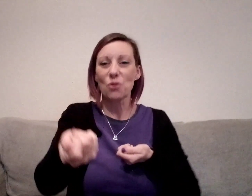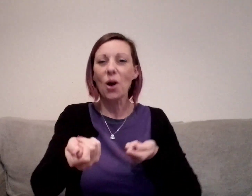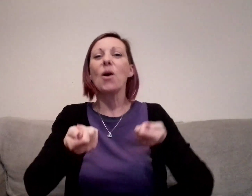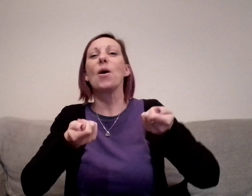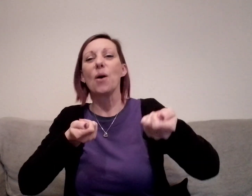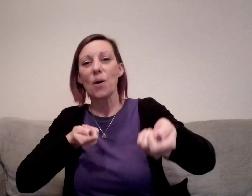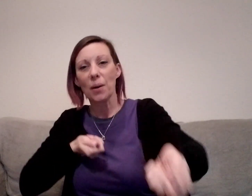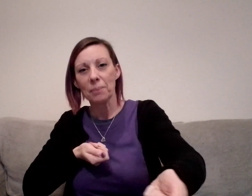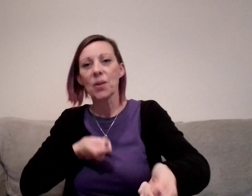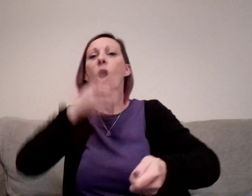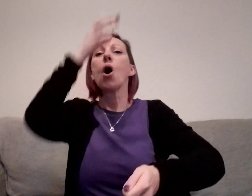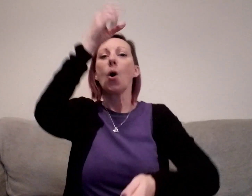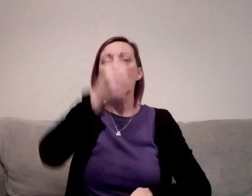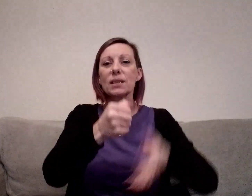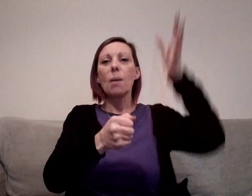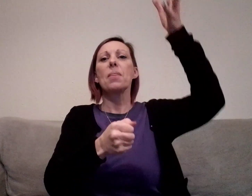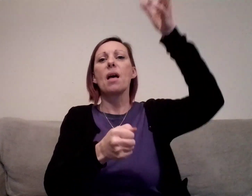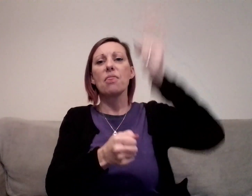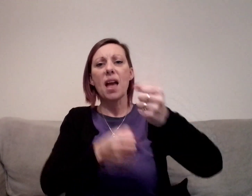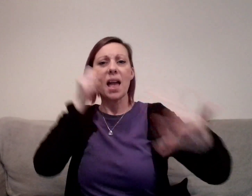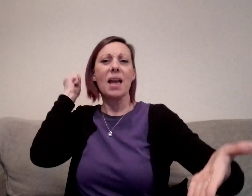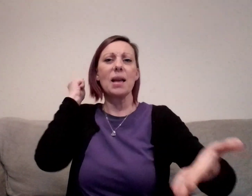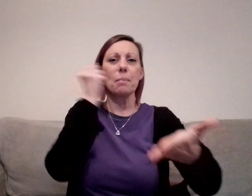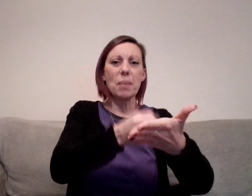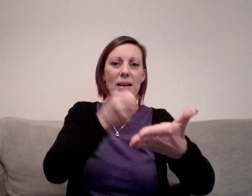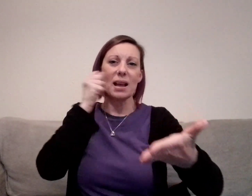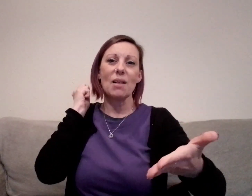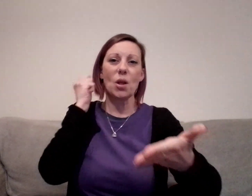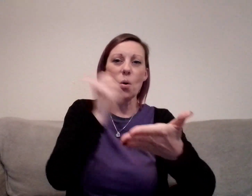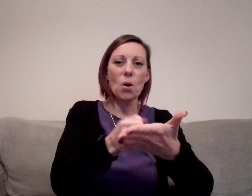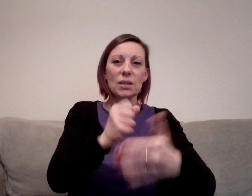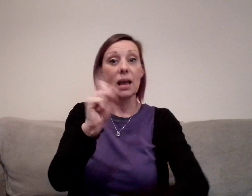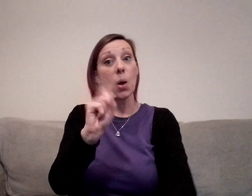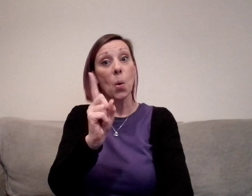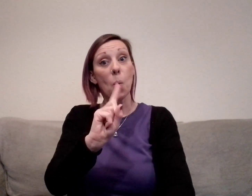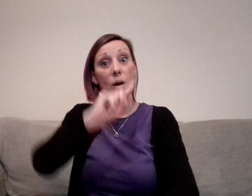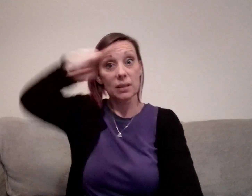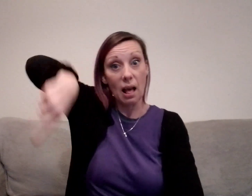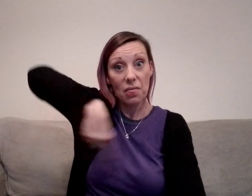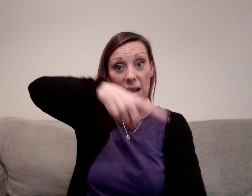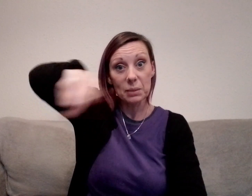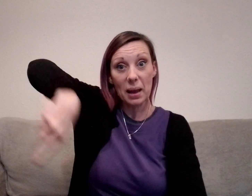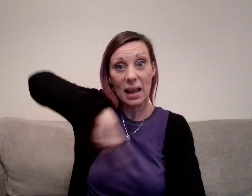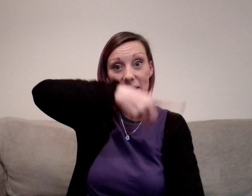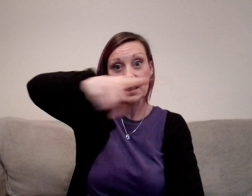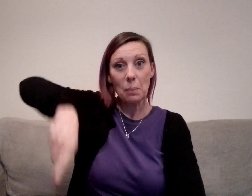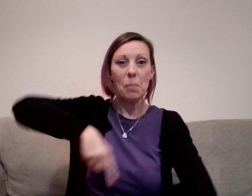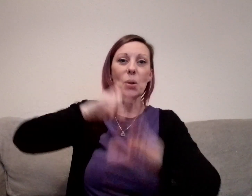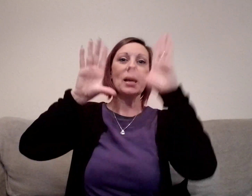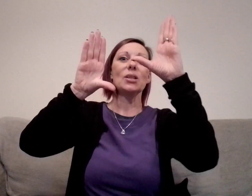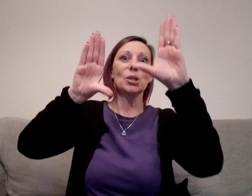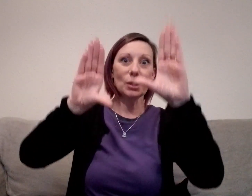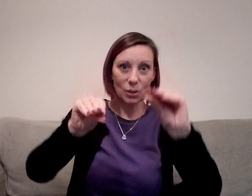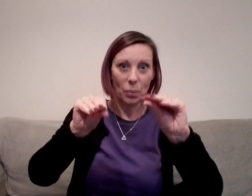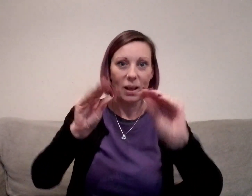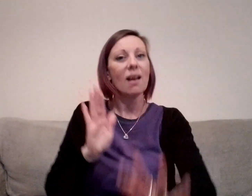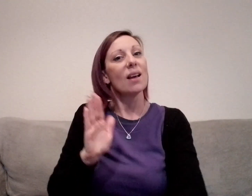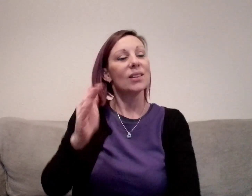control Hoist at the thing and now know what's it What's that thing spinning? Somebody should stop it